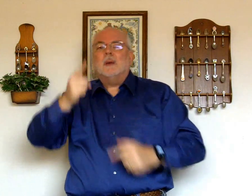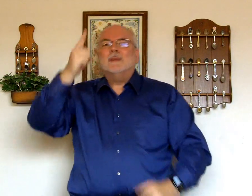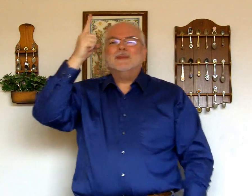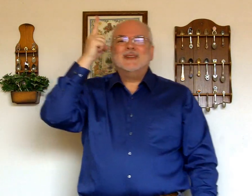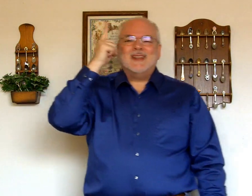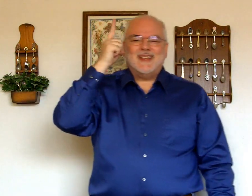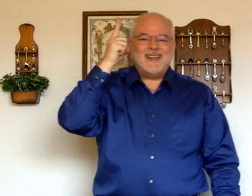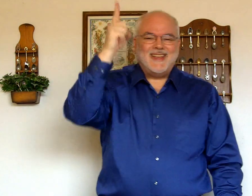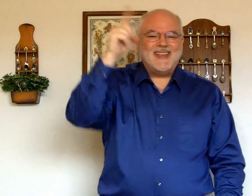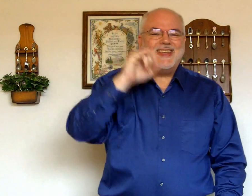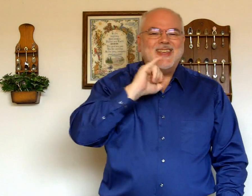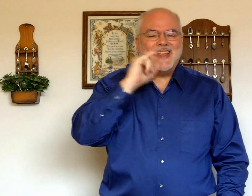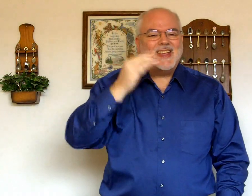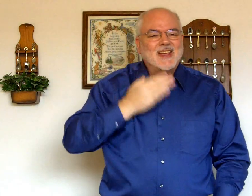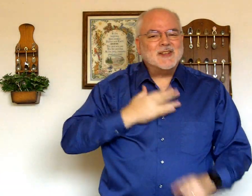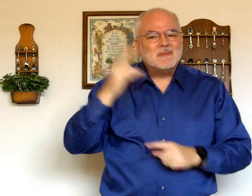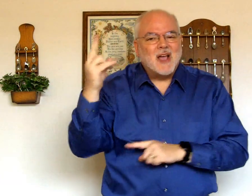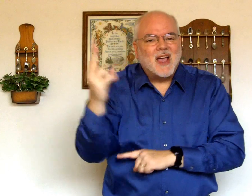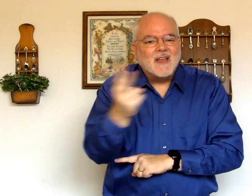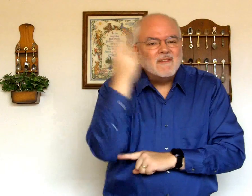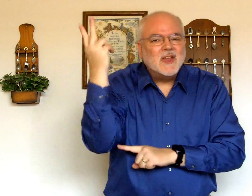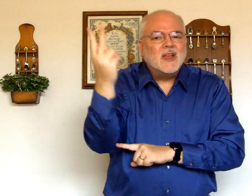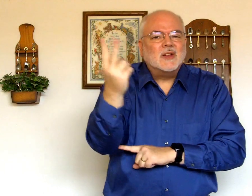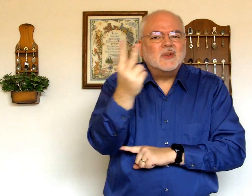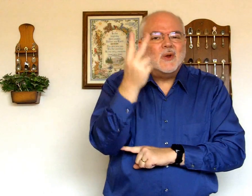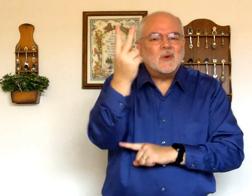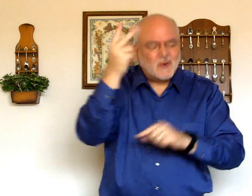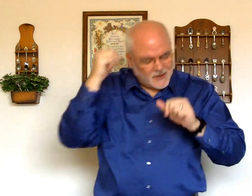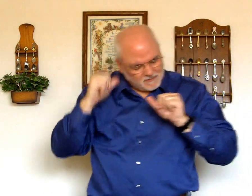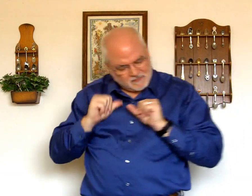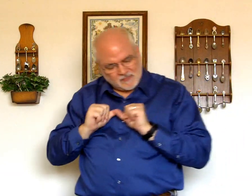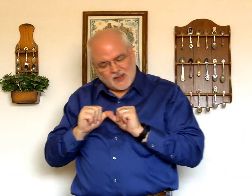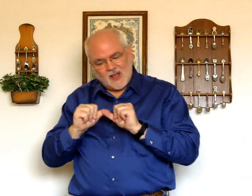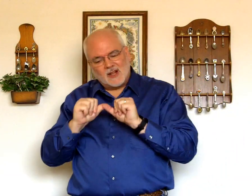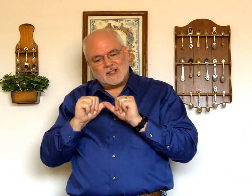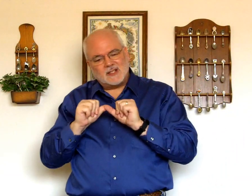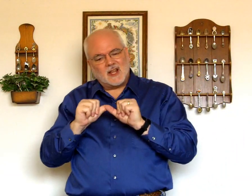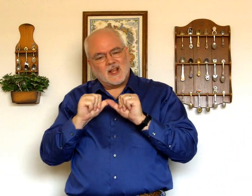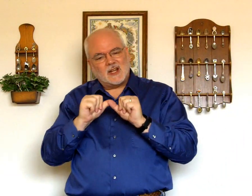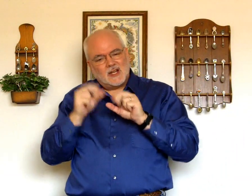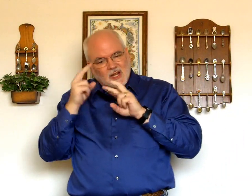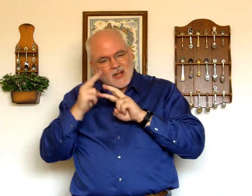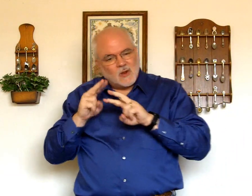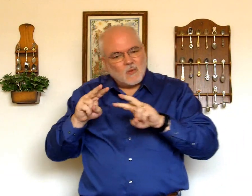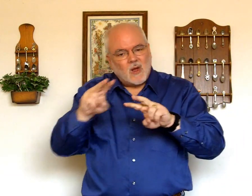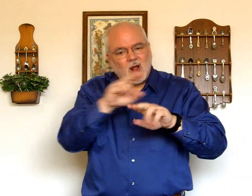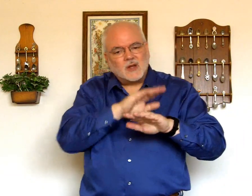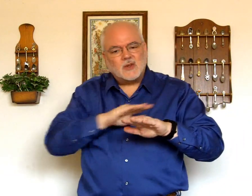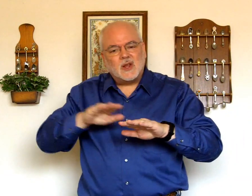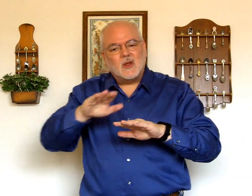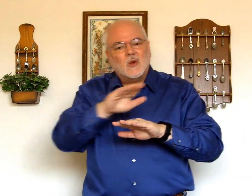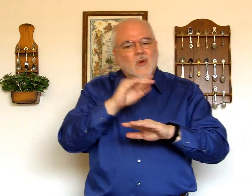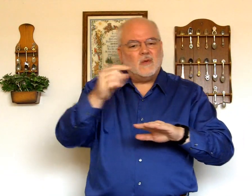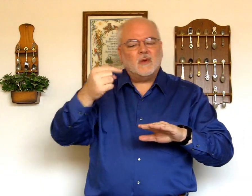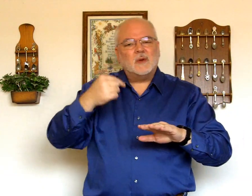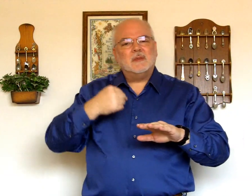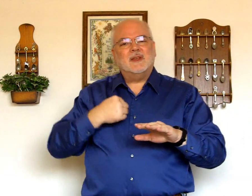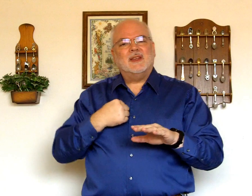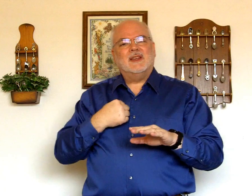he is my victory constantly watching over me